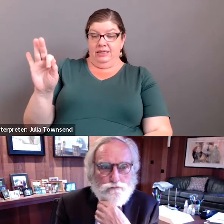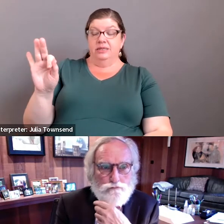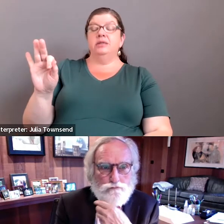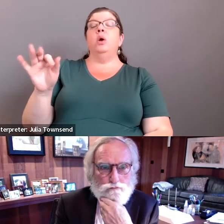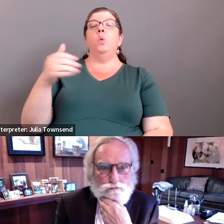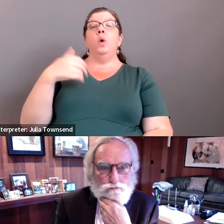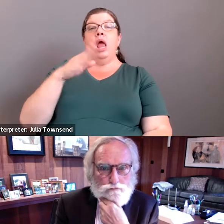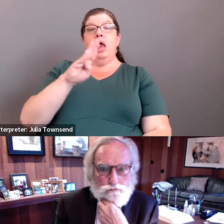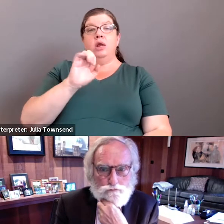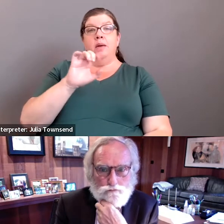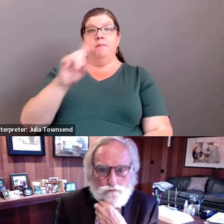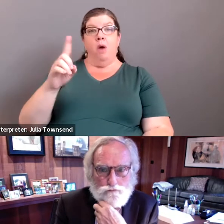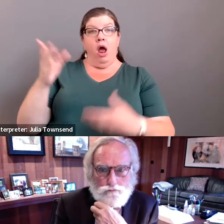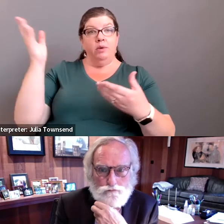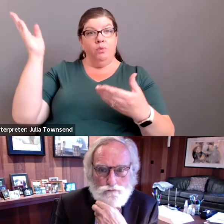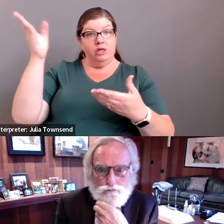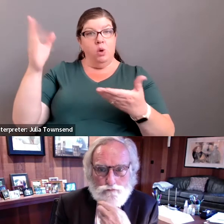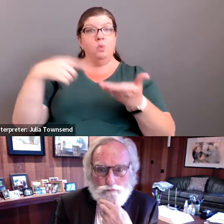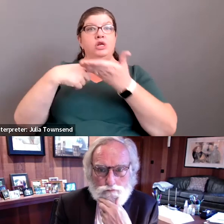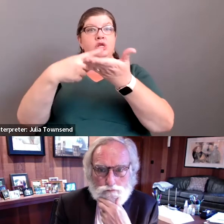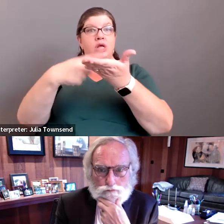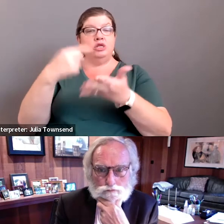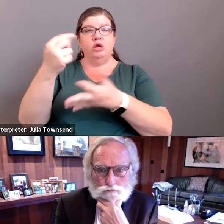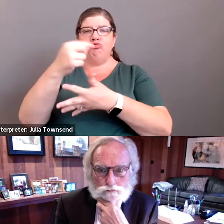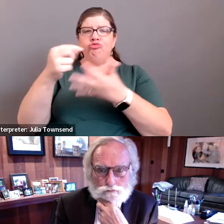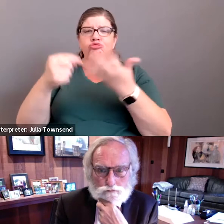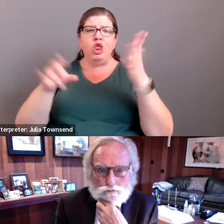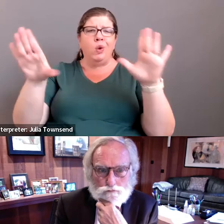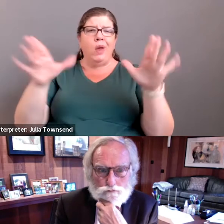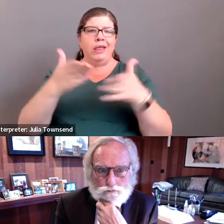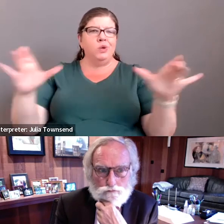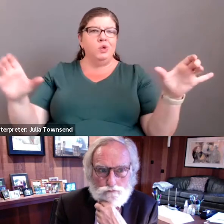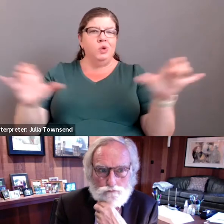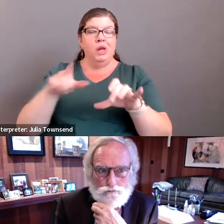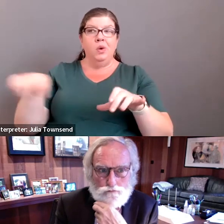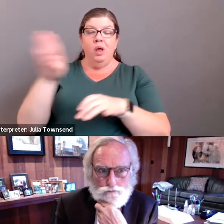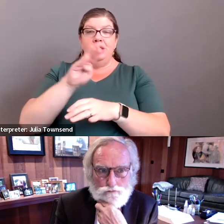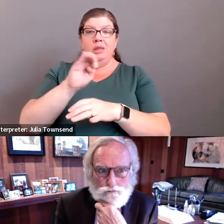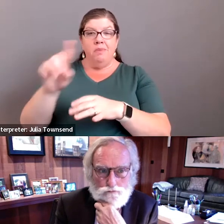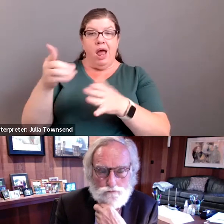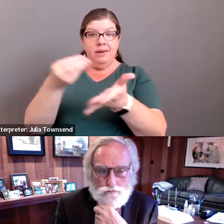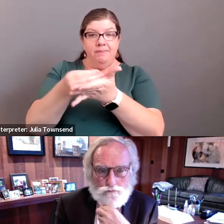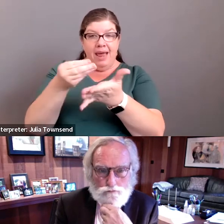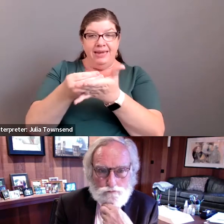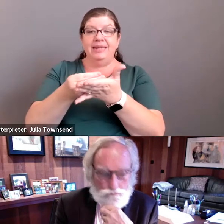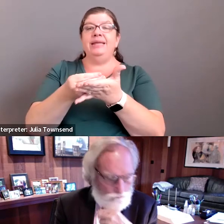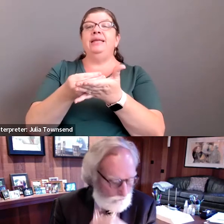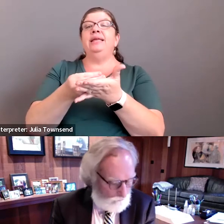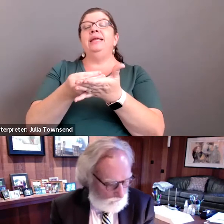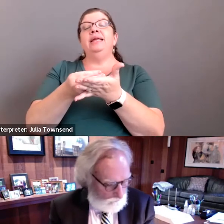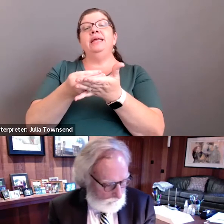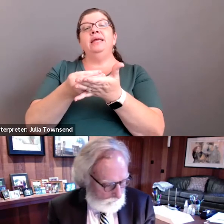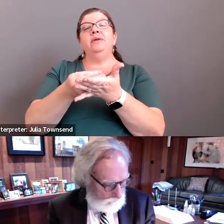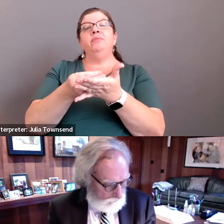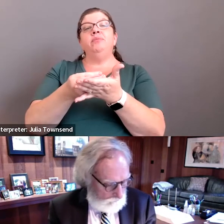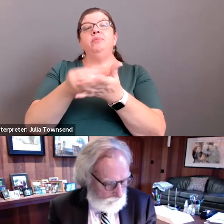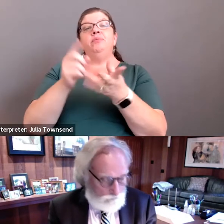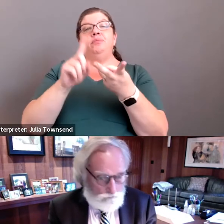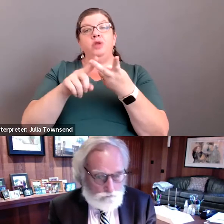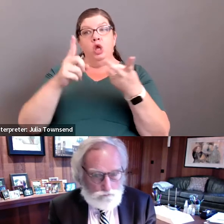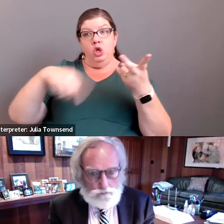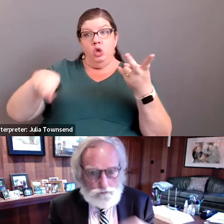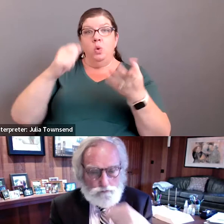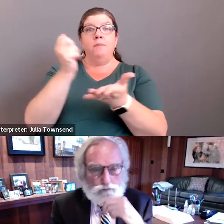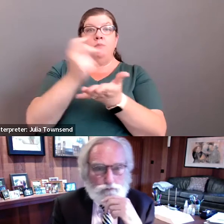we had a bond presentation. We talked about some of the great things that we're doing out there with the bond money. And we had the – you